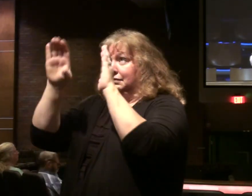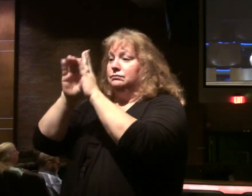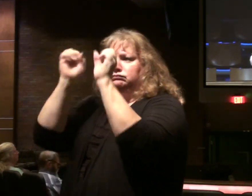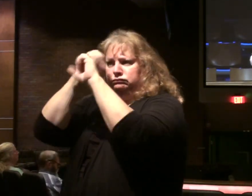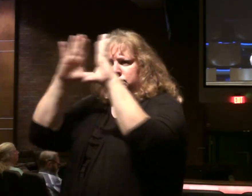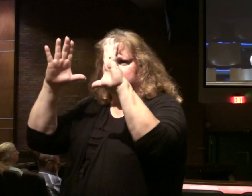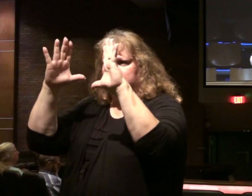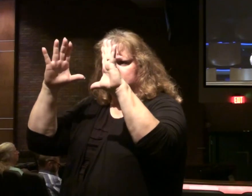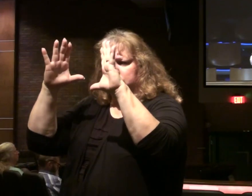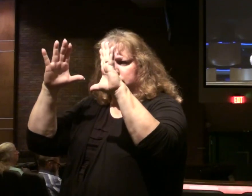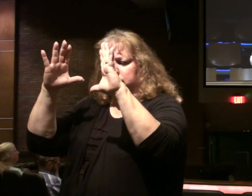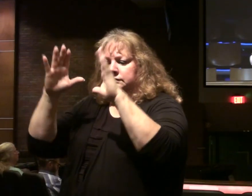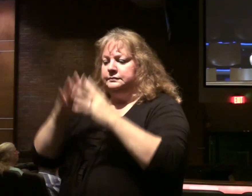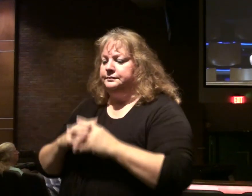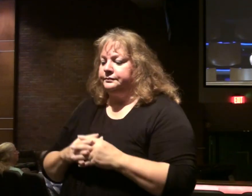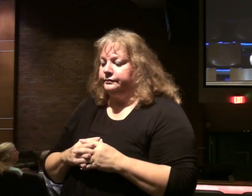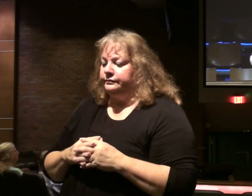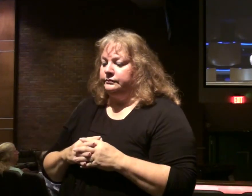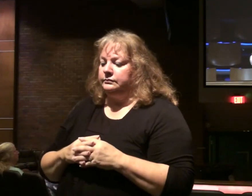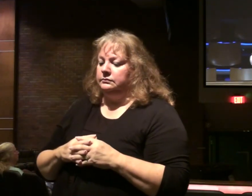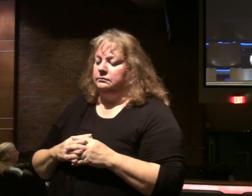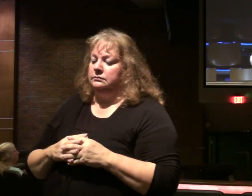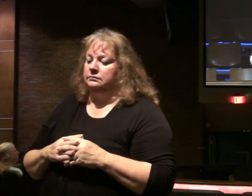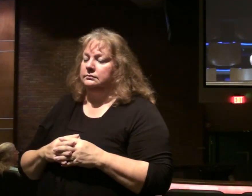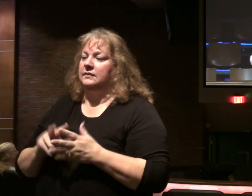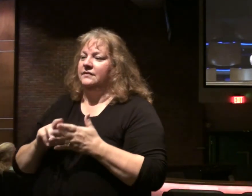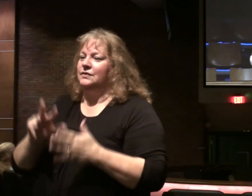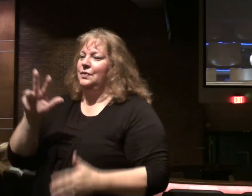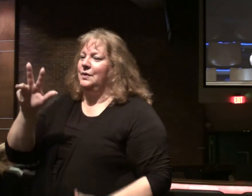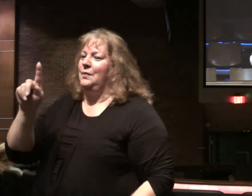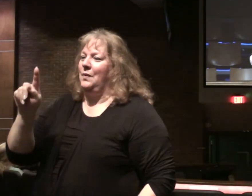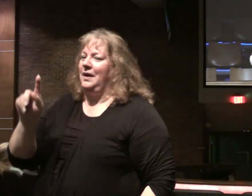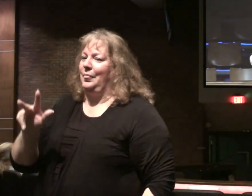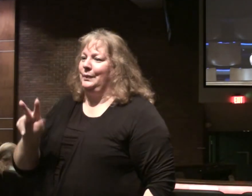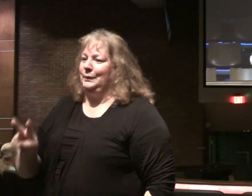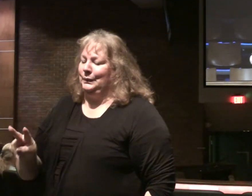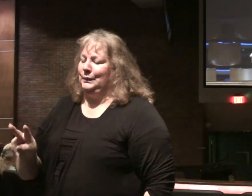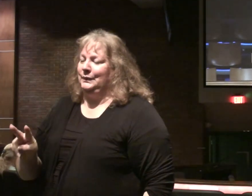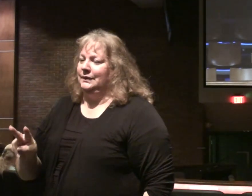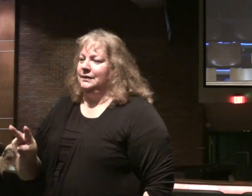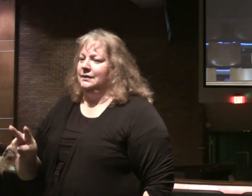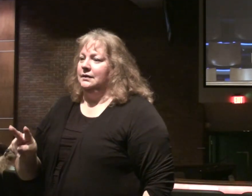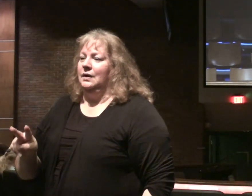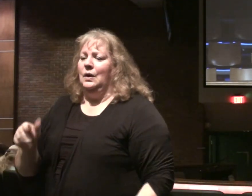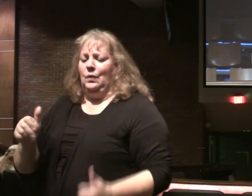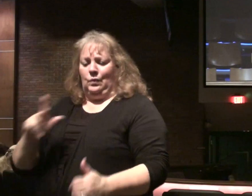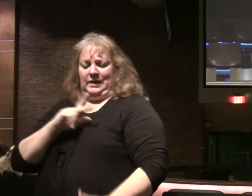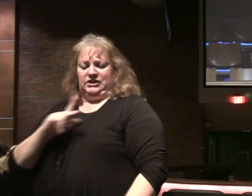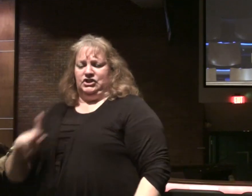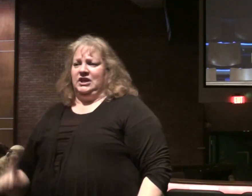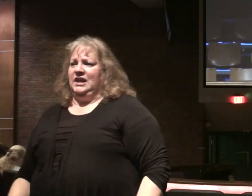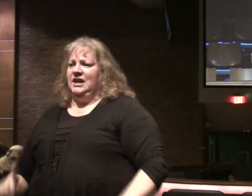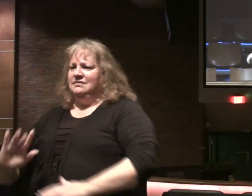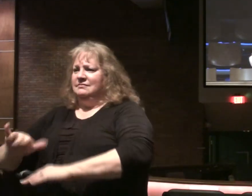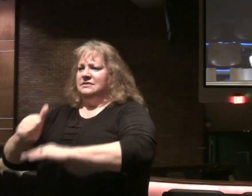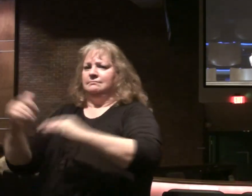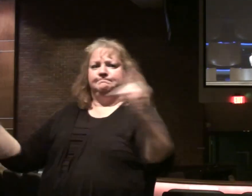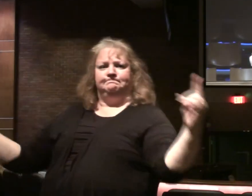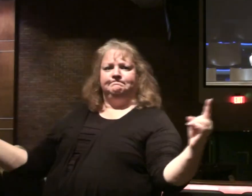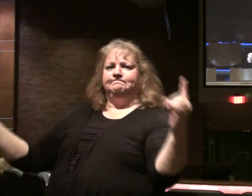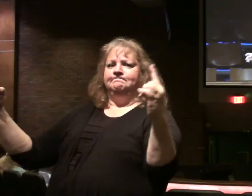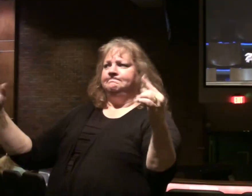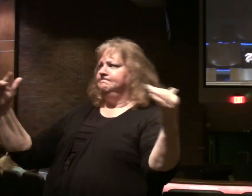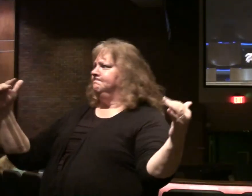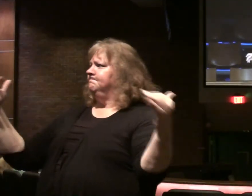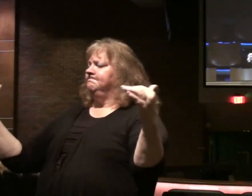Vincent points. Slightly different angle. Verse 30. 31. 32. What king. When he has set out to meet another king in